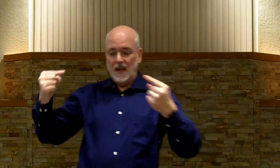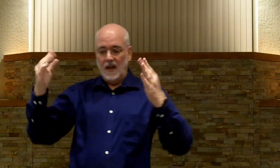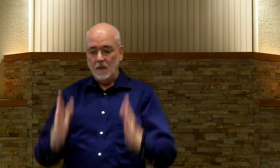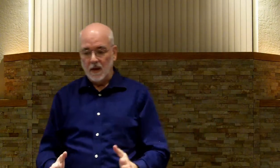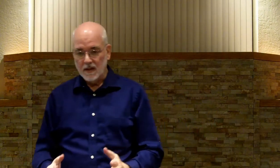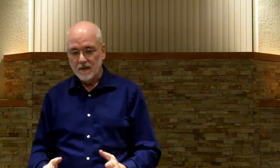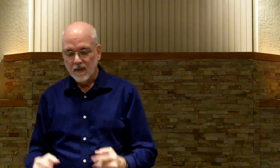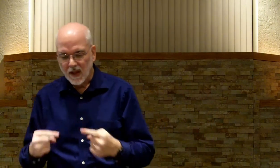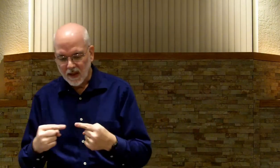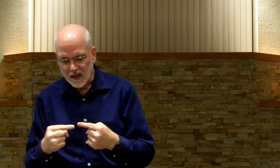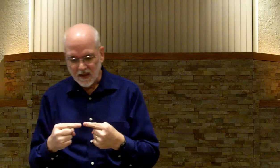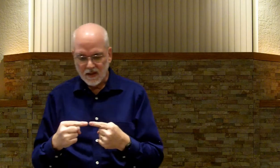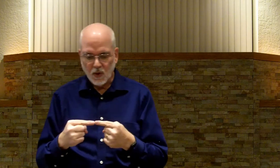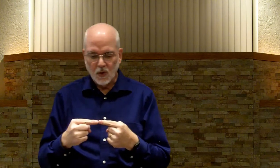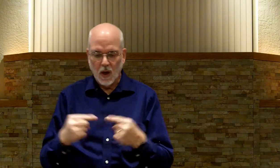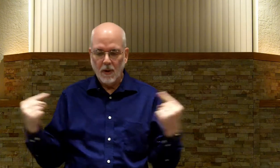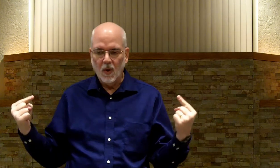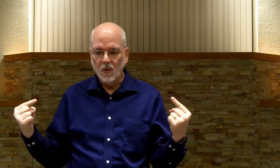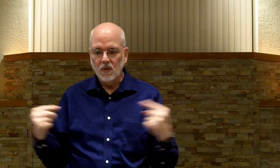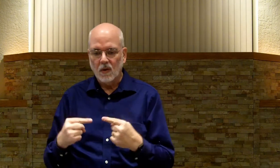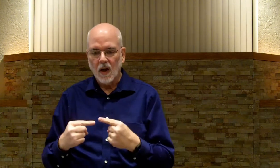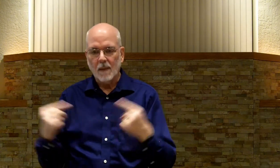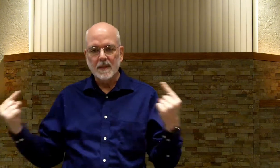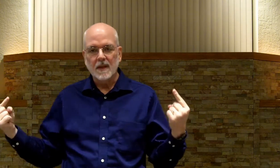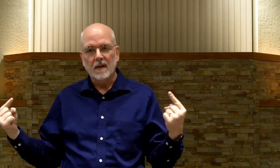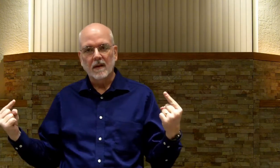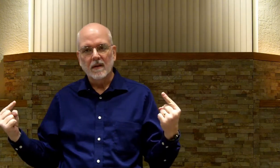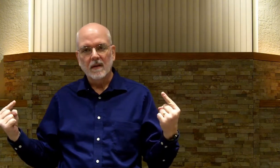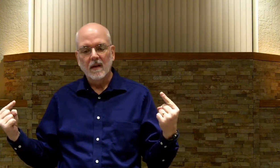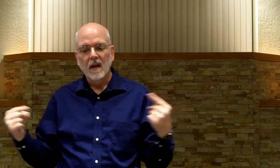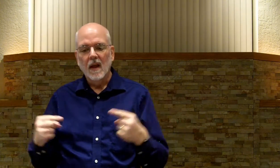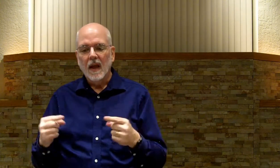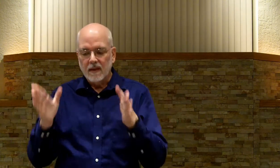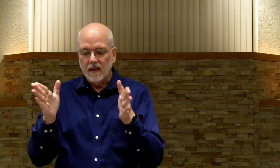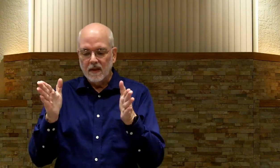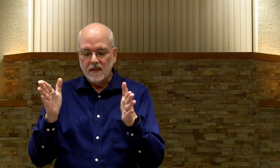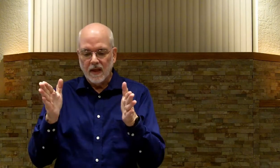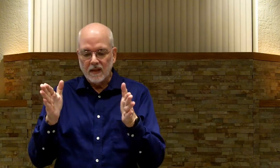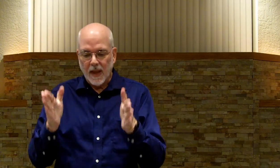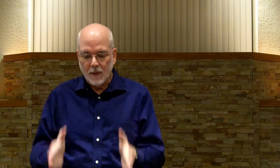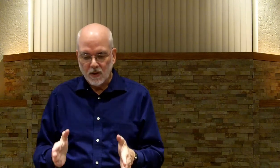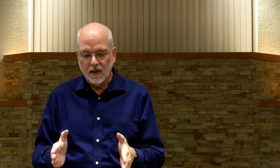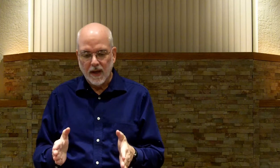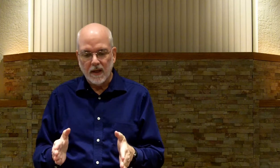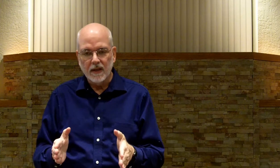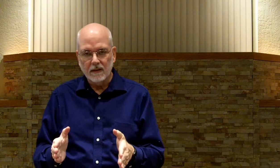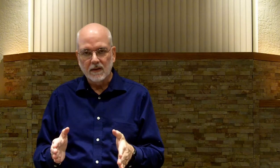Enemies. This is to oppose. Or opposite. This says. person that is.